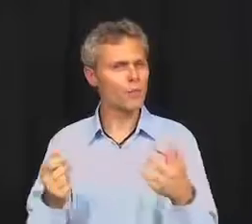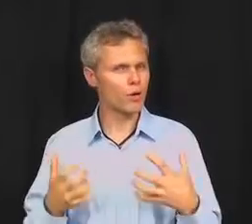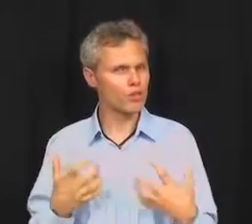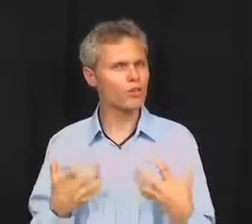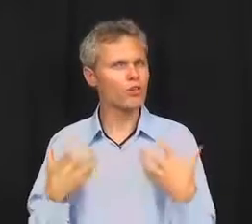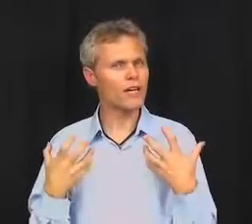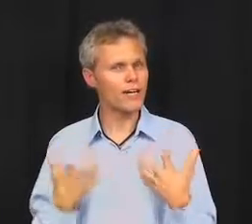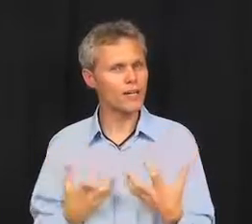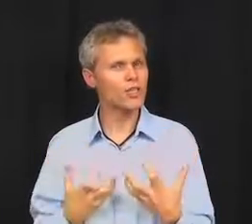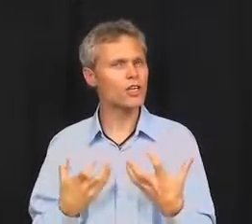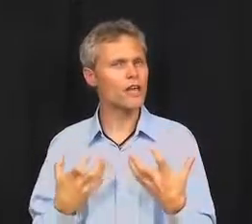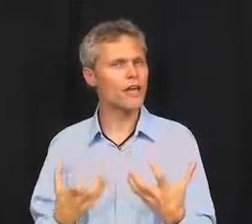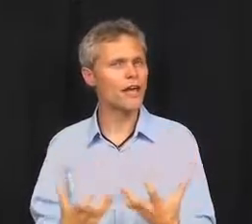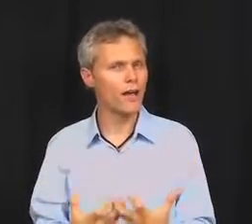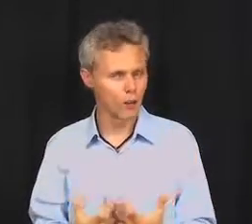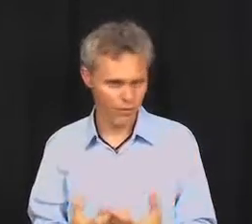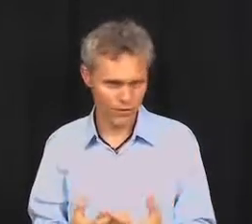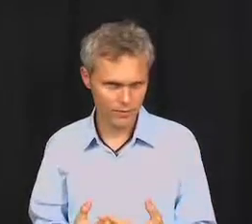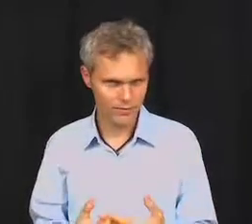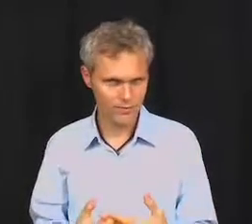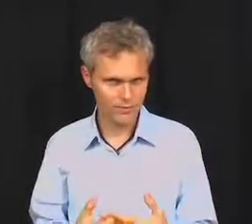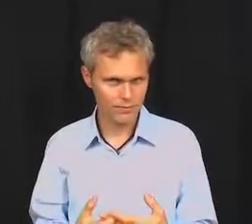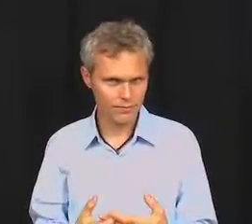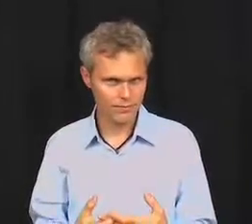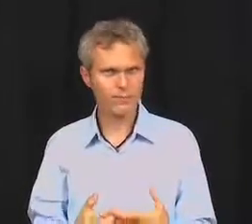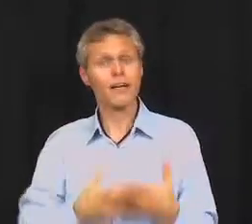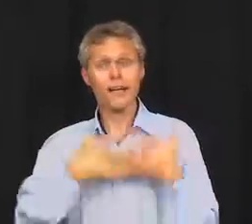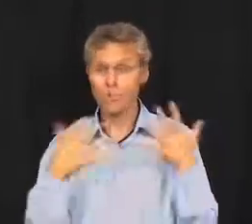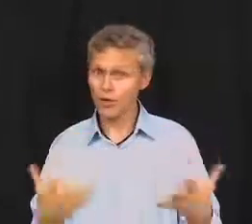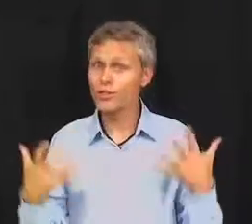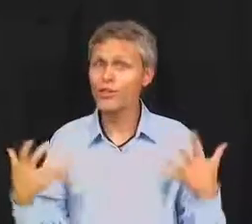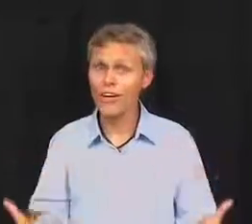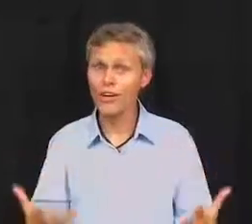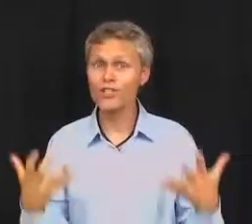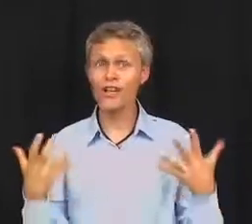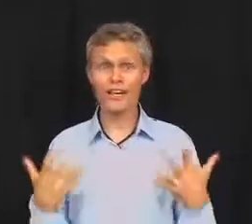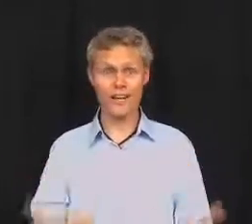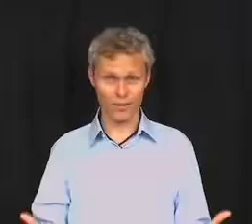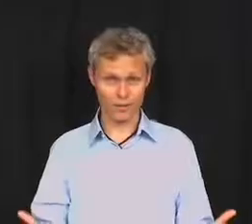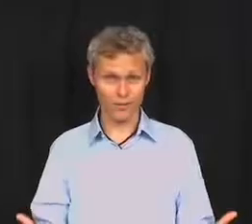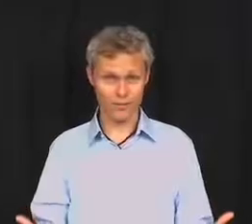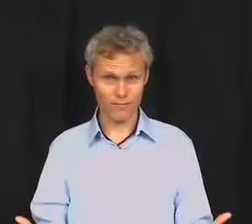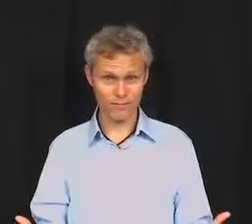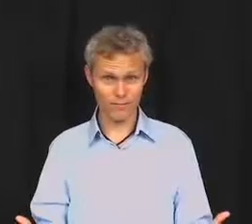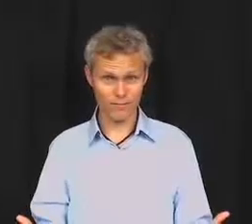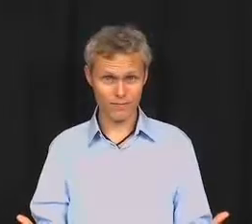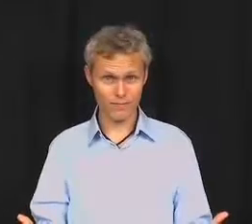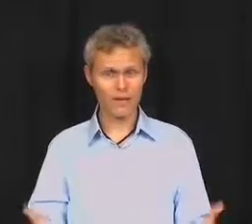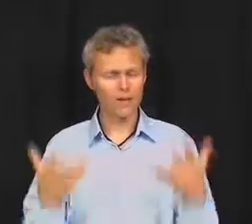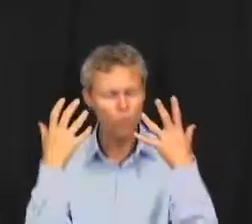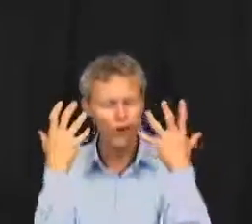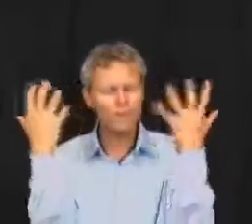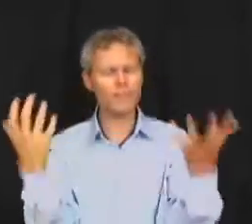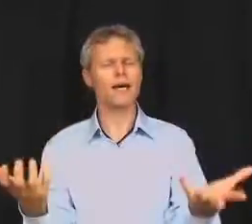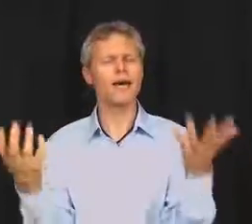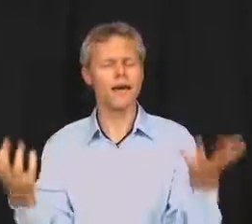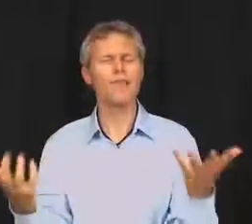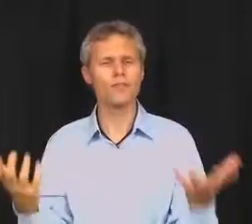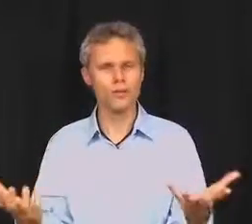personal energy and health. Personal energy and health. What does that have to